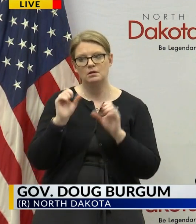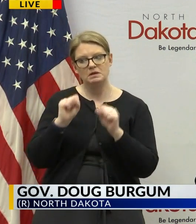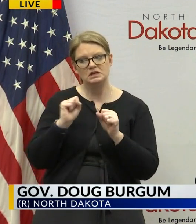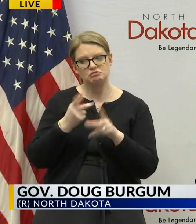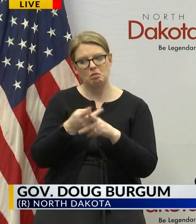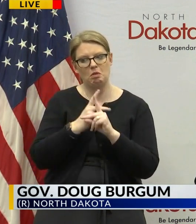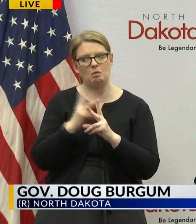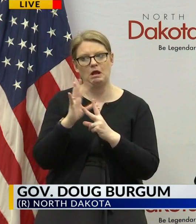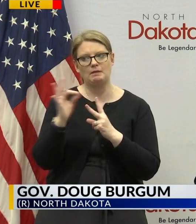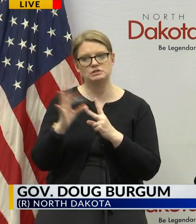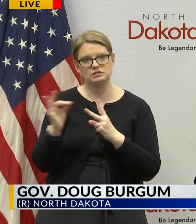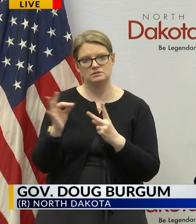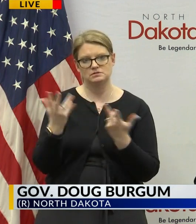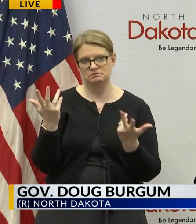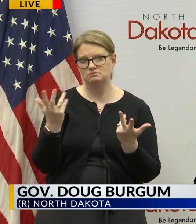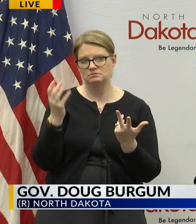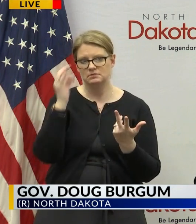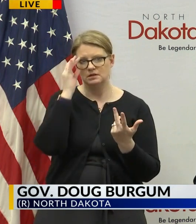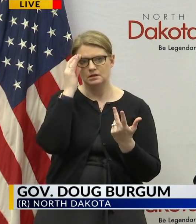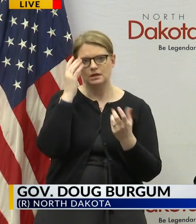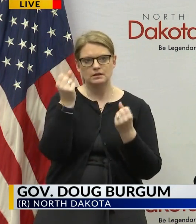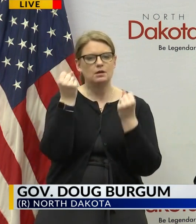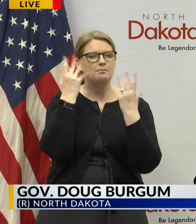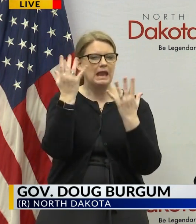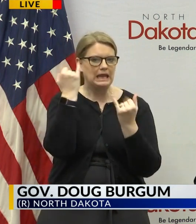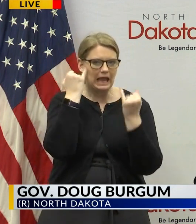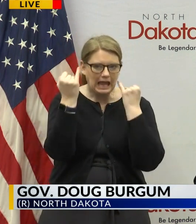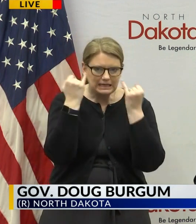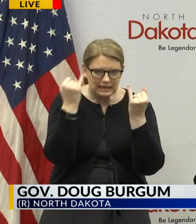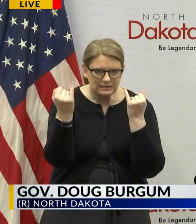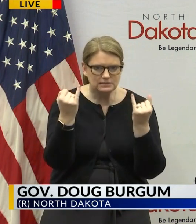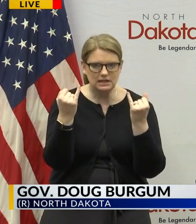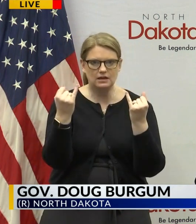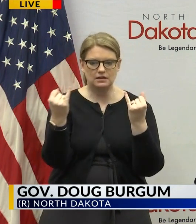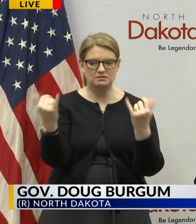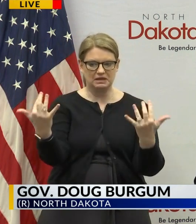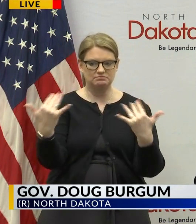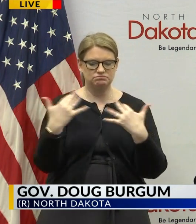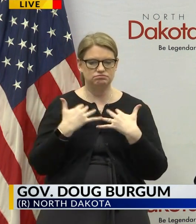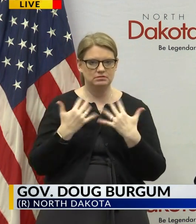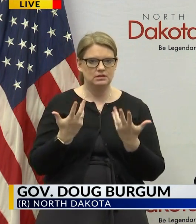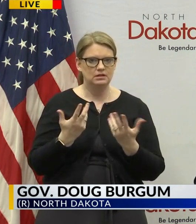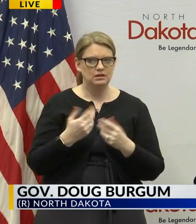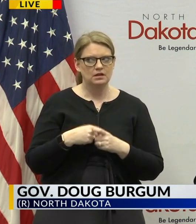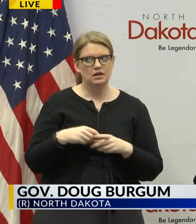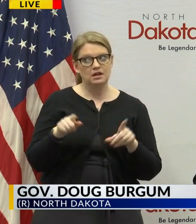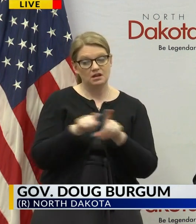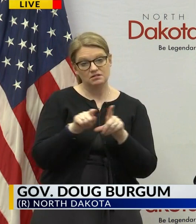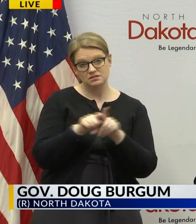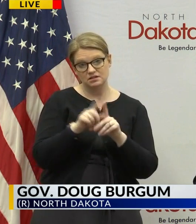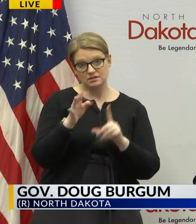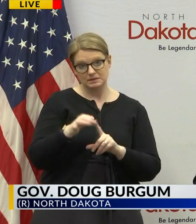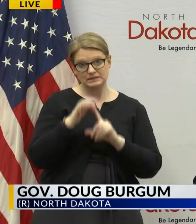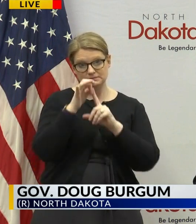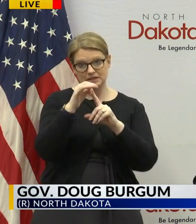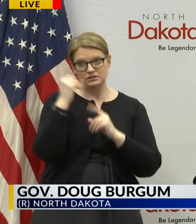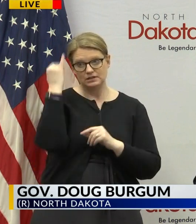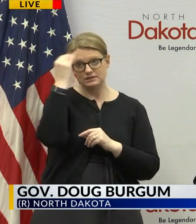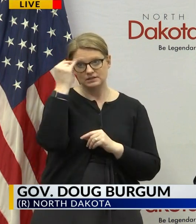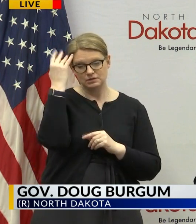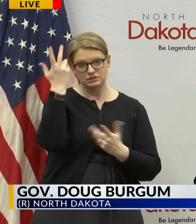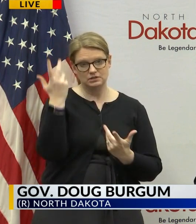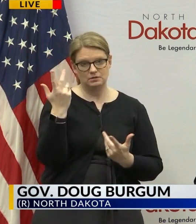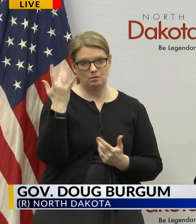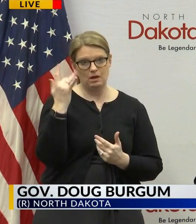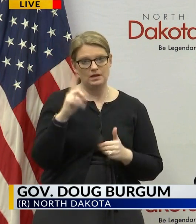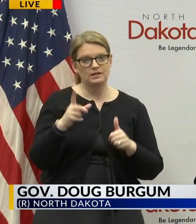options and i'm sure we're going to have a lot of ideas around this and i think there's going to be special consideration because you know this is the first time